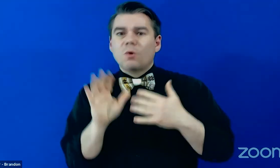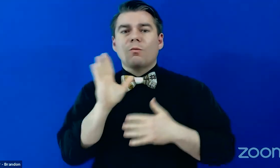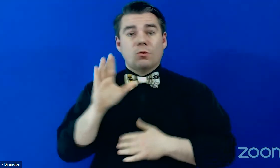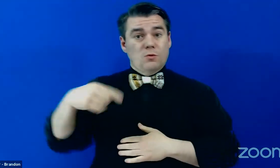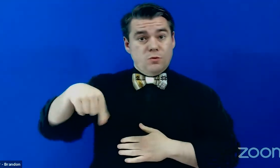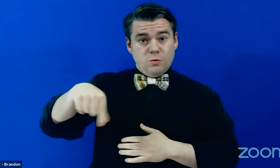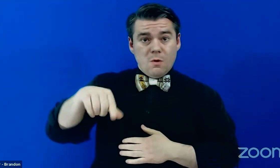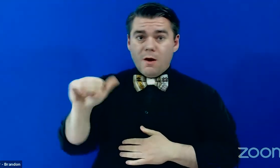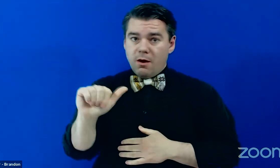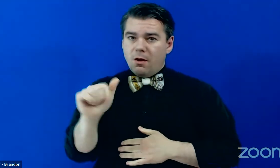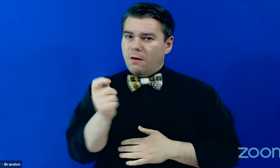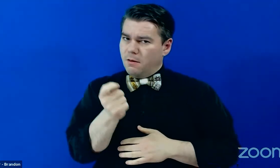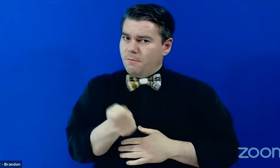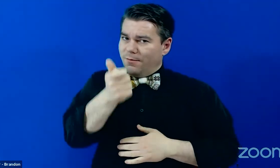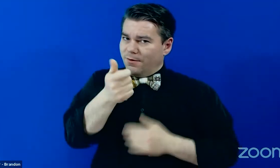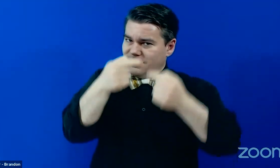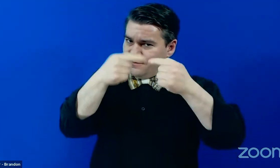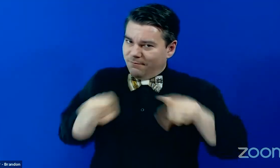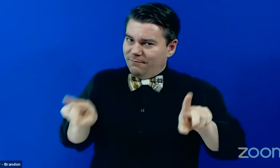a little bit different today.